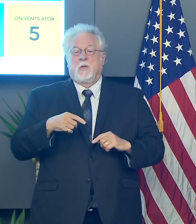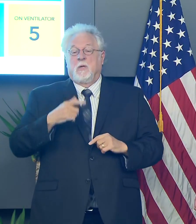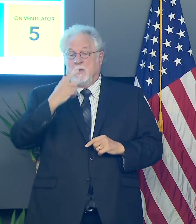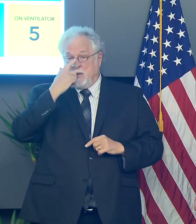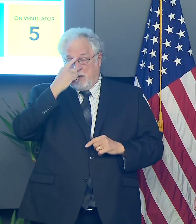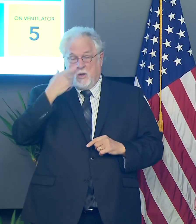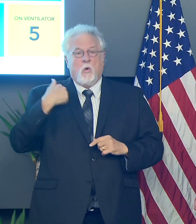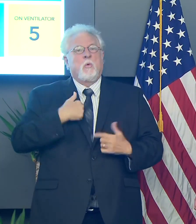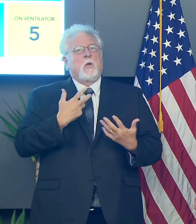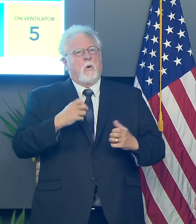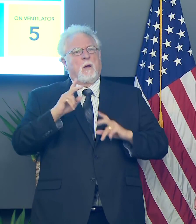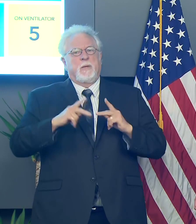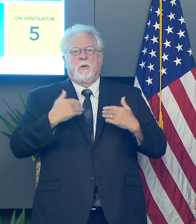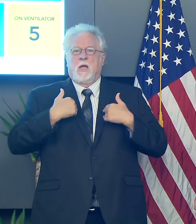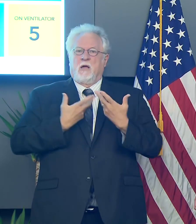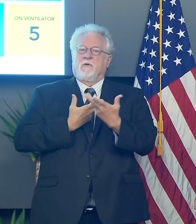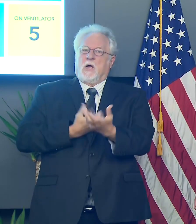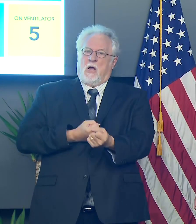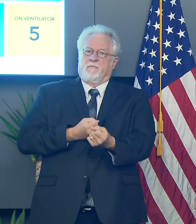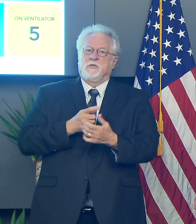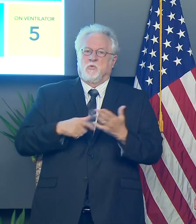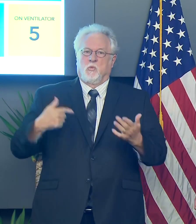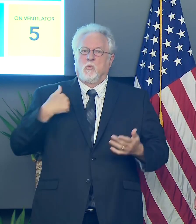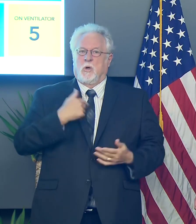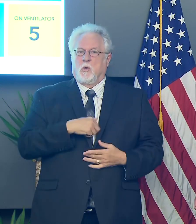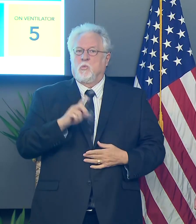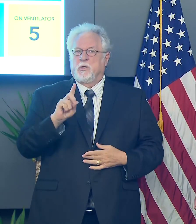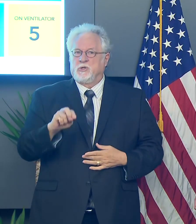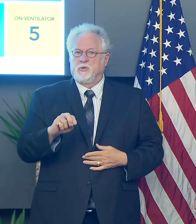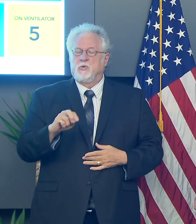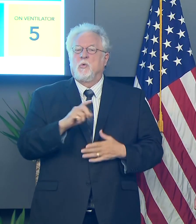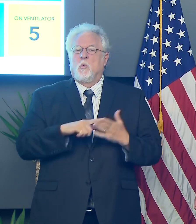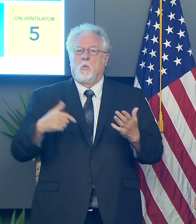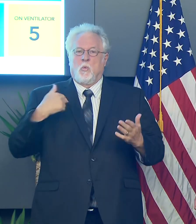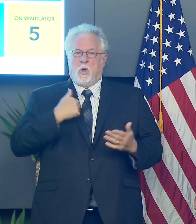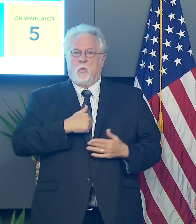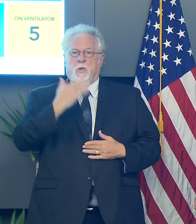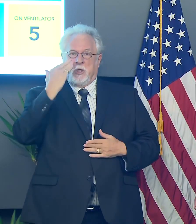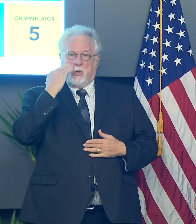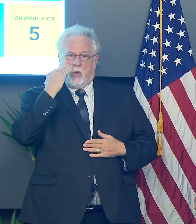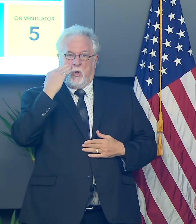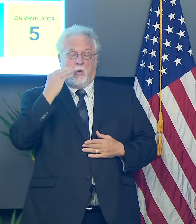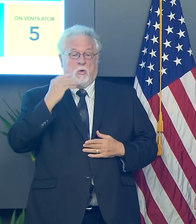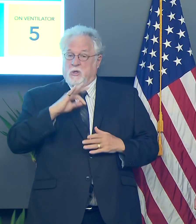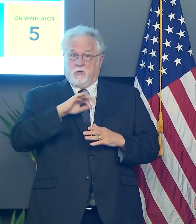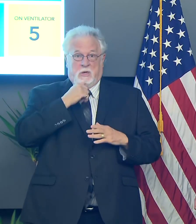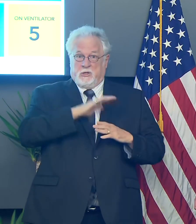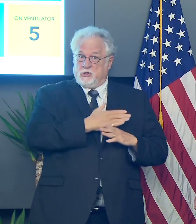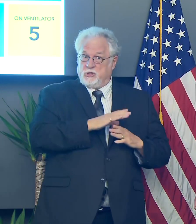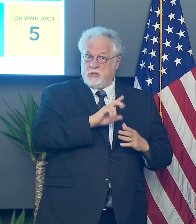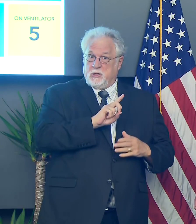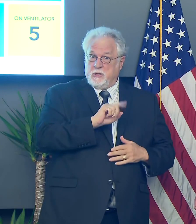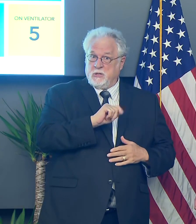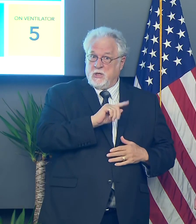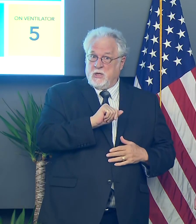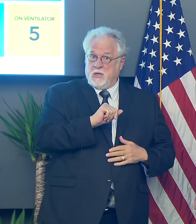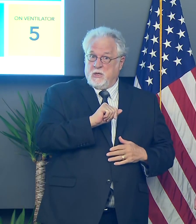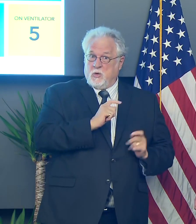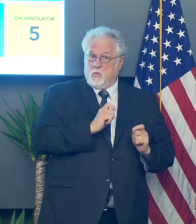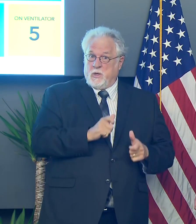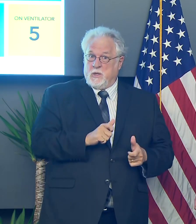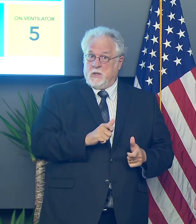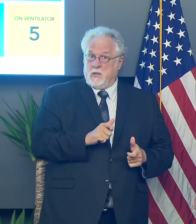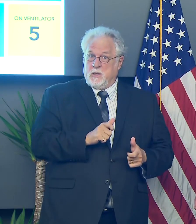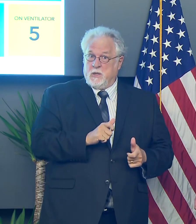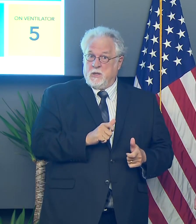because we want people to have confidence in what we're doing, uh, and what we know is that if you are not sharing data, um, quickly,